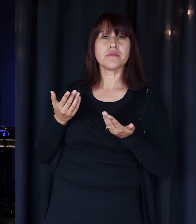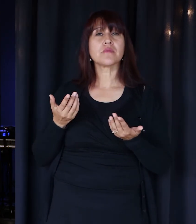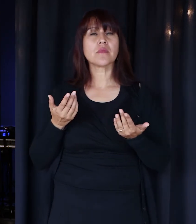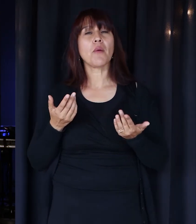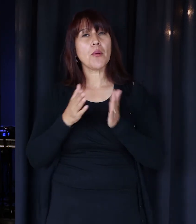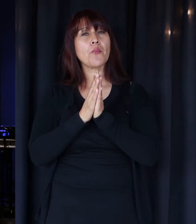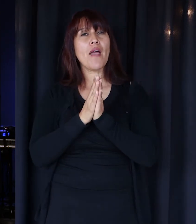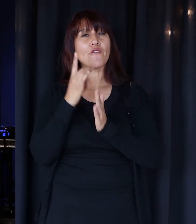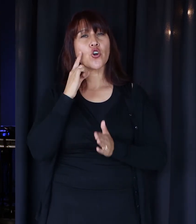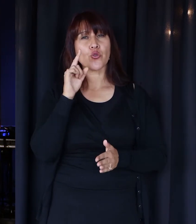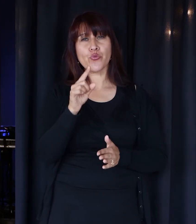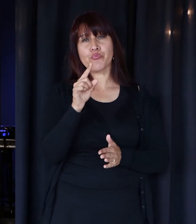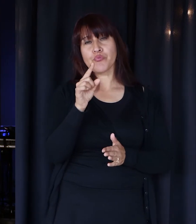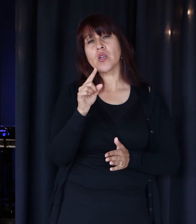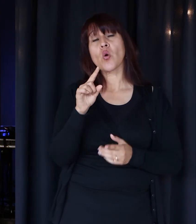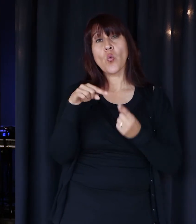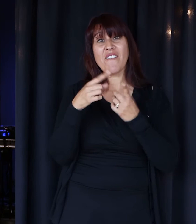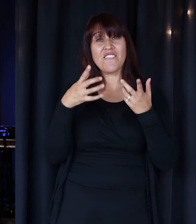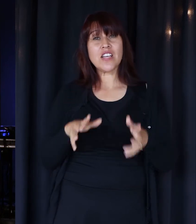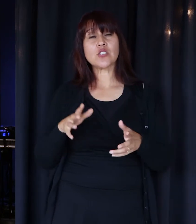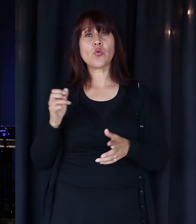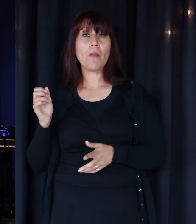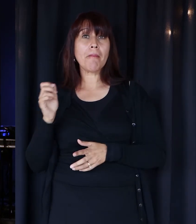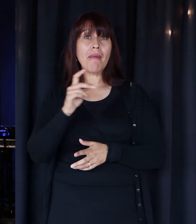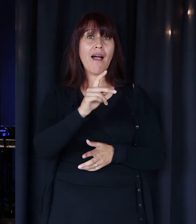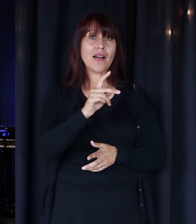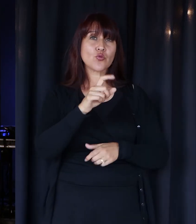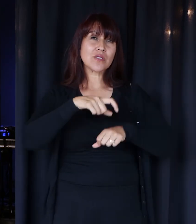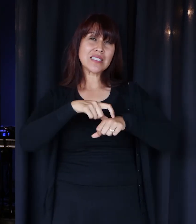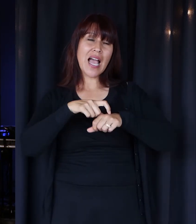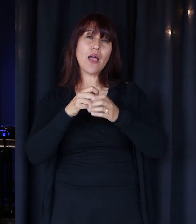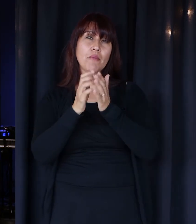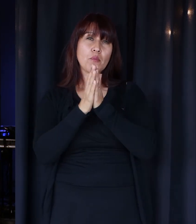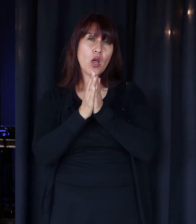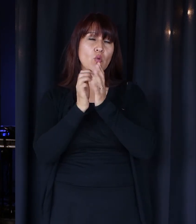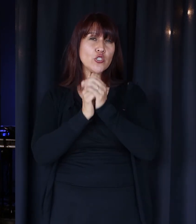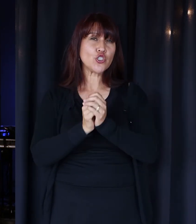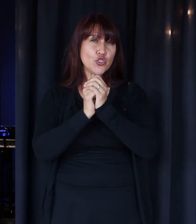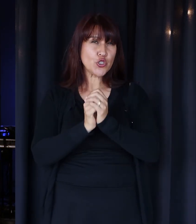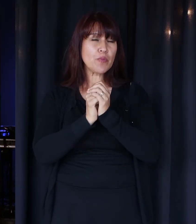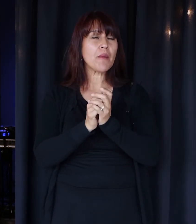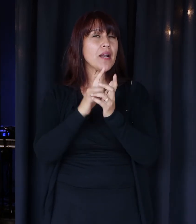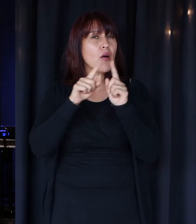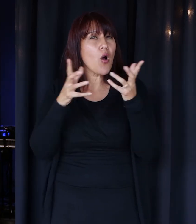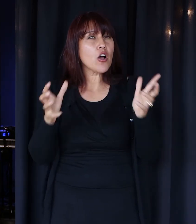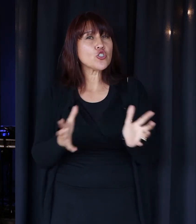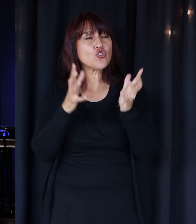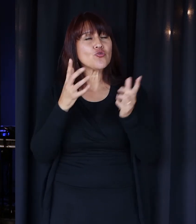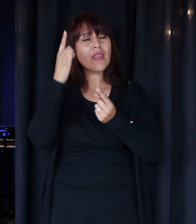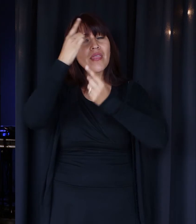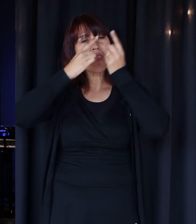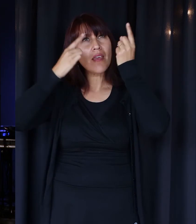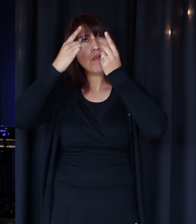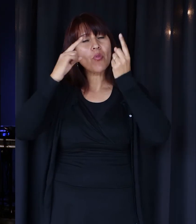you. And then as soon as I'm done praying, we're actually going to go back into a time of worship. And can I just encourage you that as you're pondering